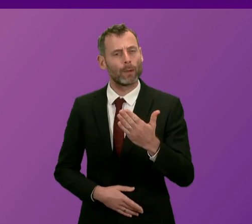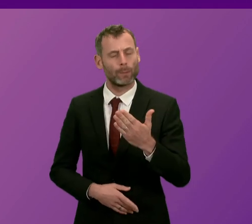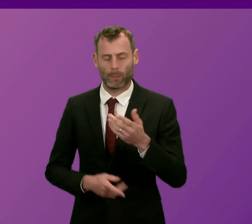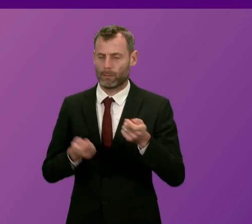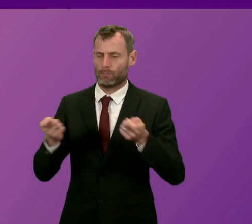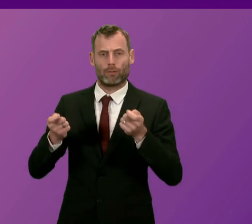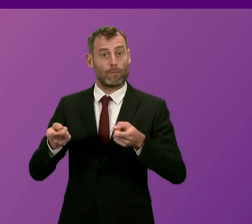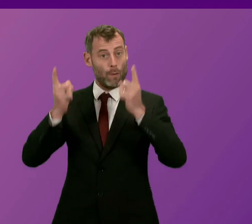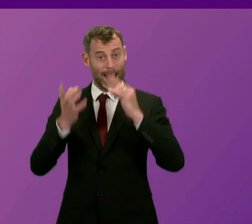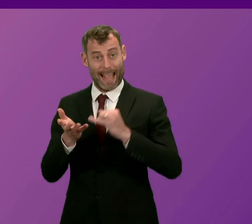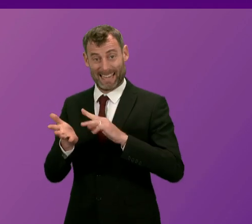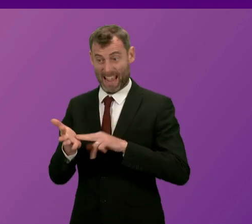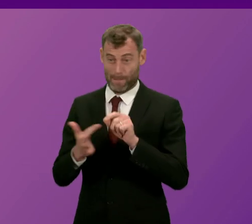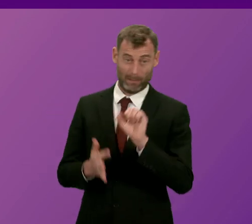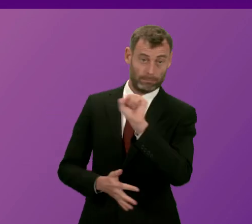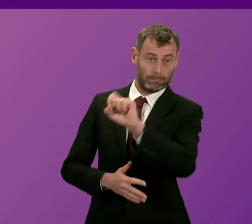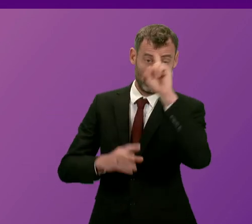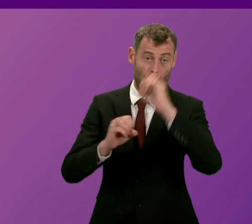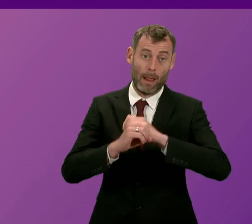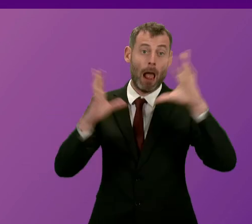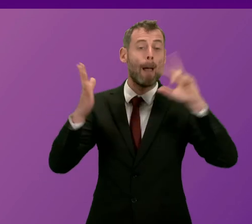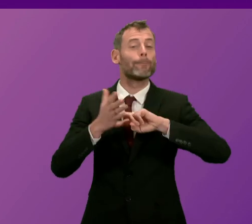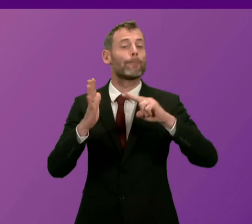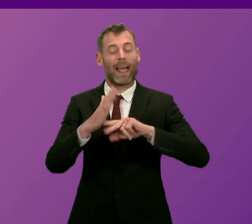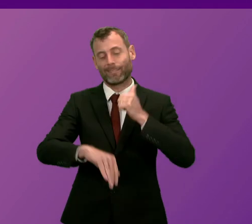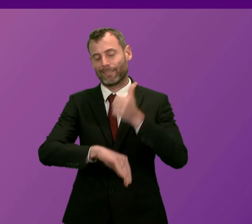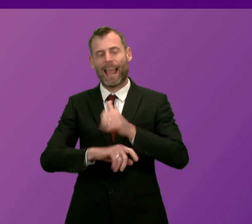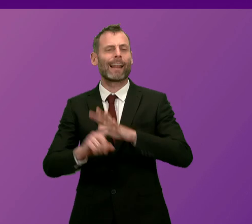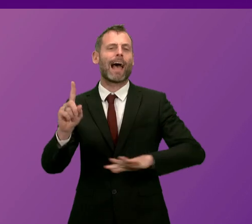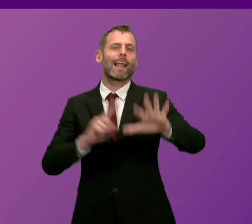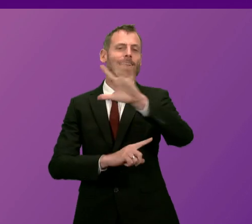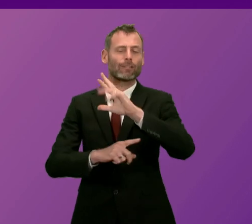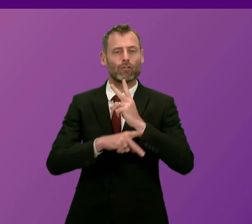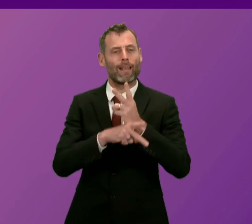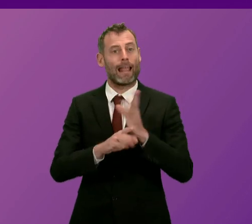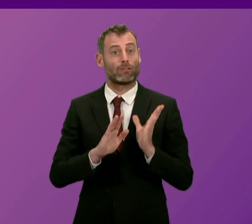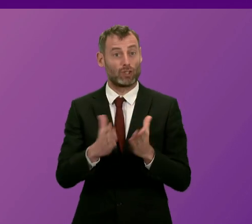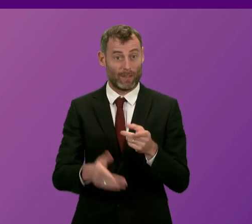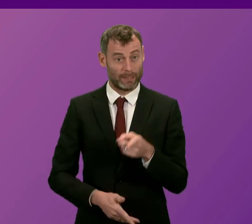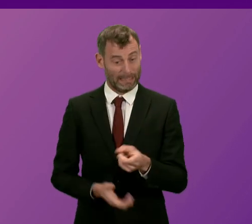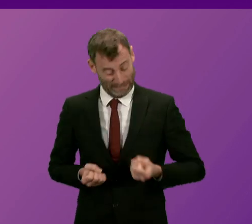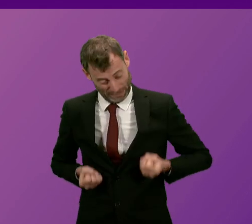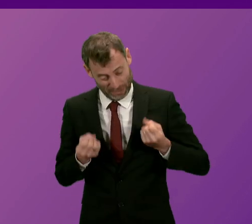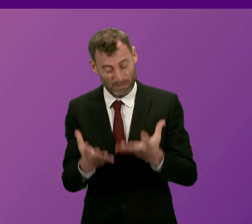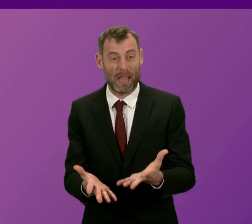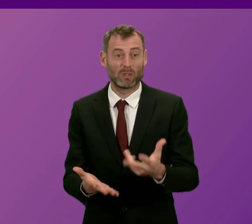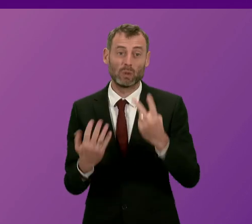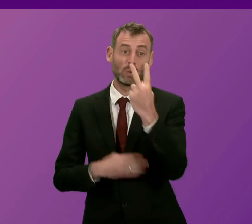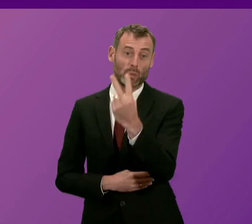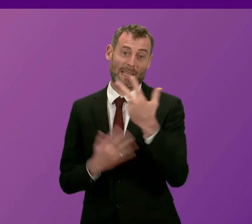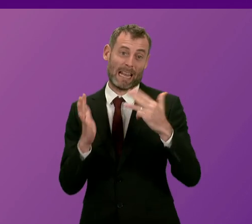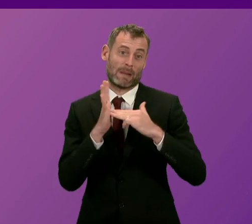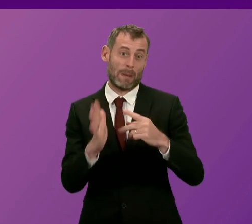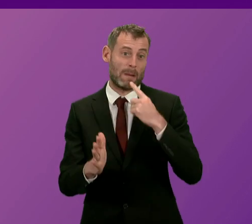The SNP's plans for a national care service have already wasted £28 million of taxpayers' money.